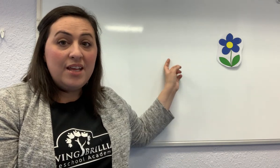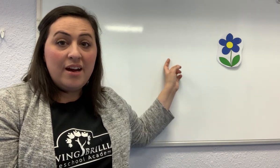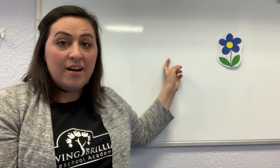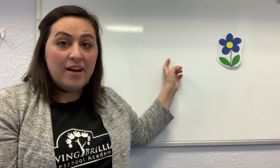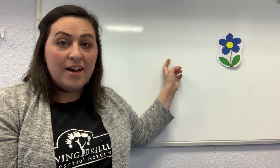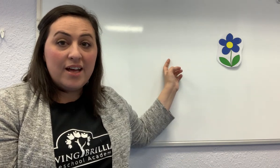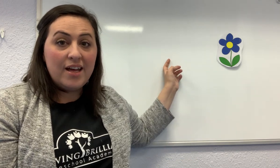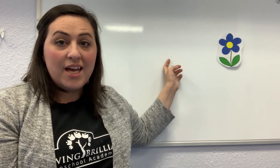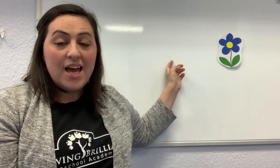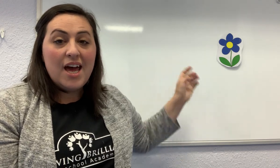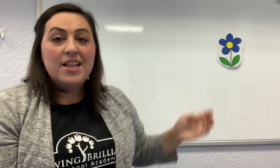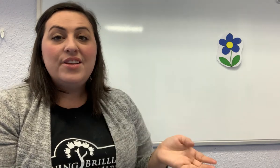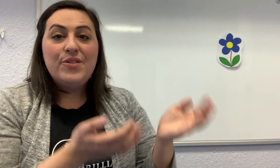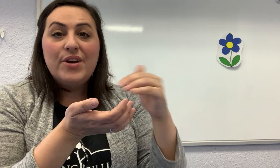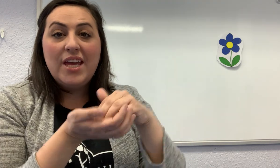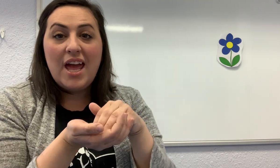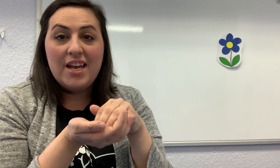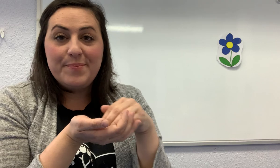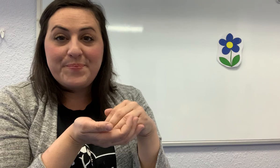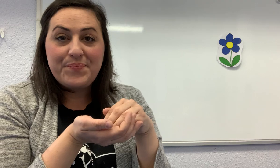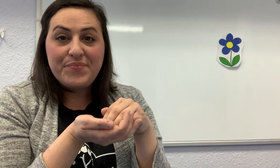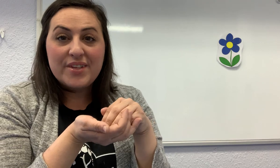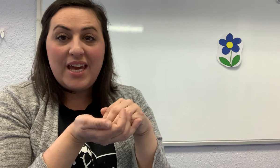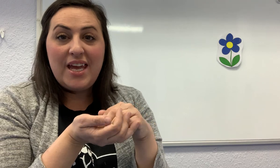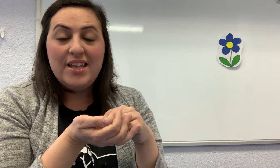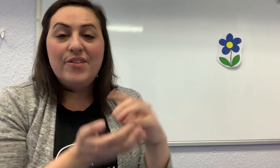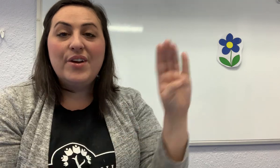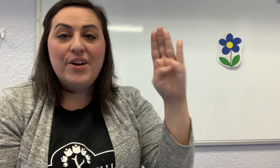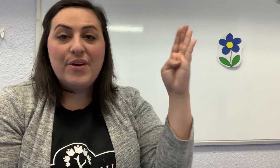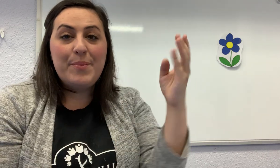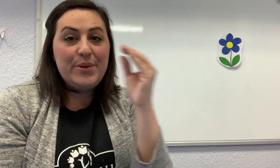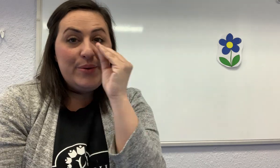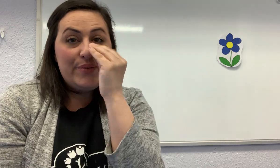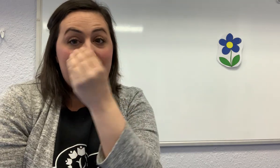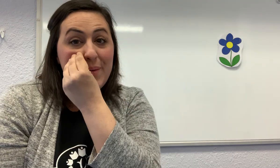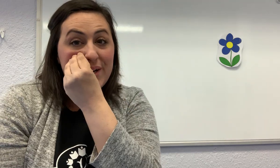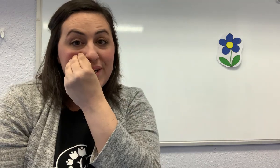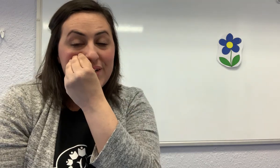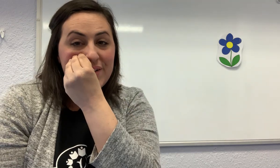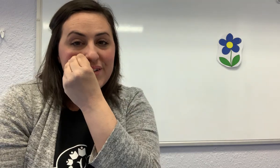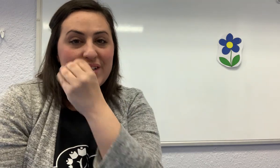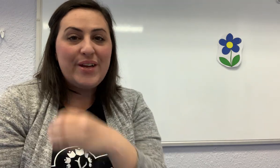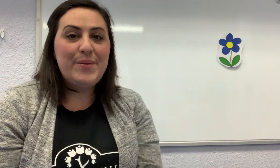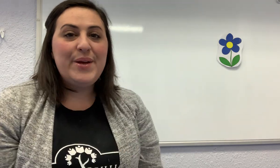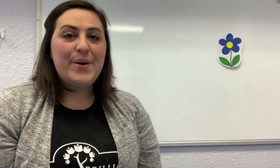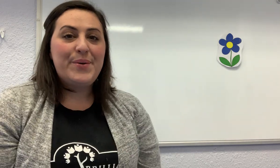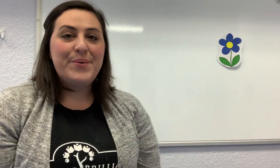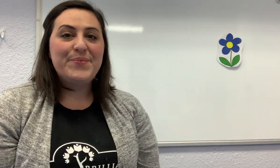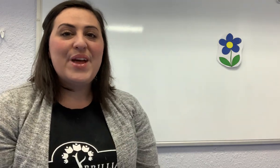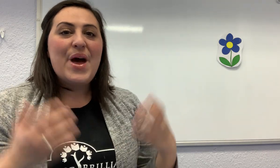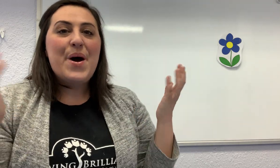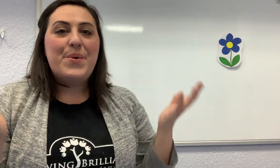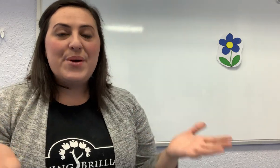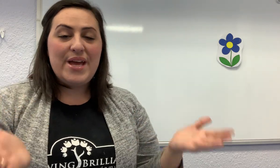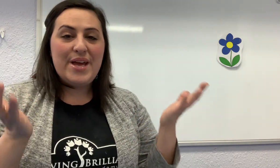there. Let's look again. Okay. Let's look under our blue flower. Here we go. Where